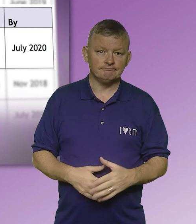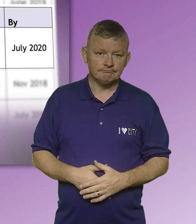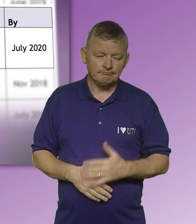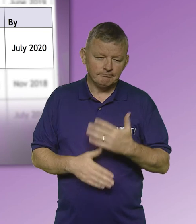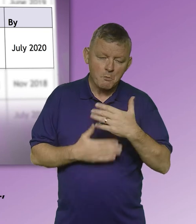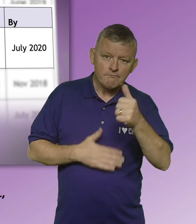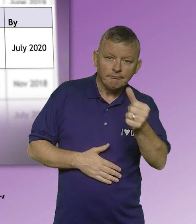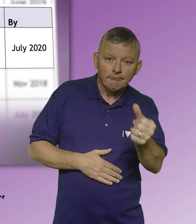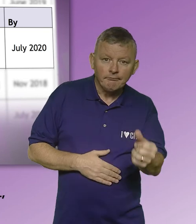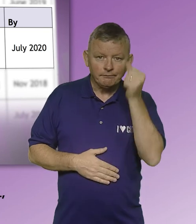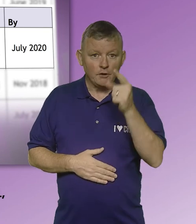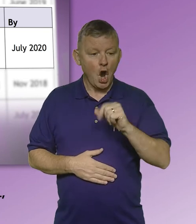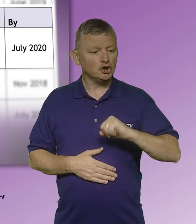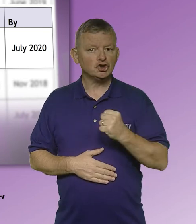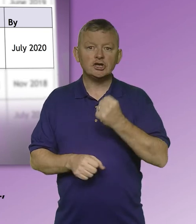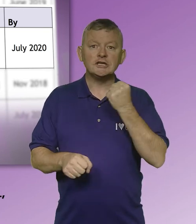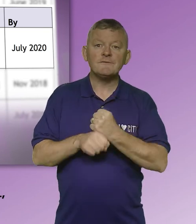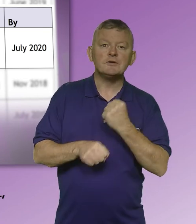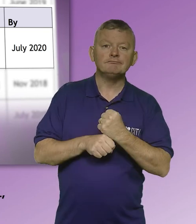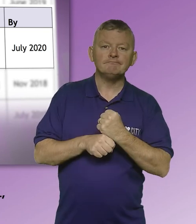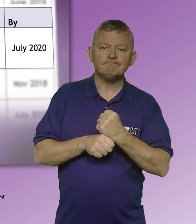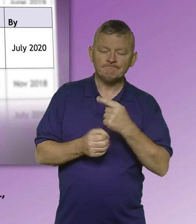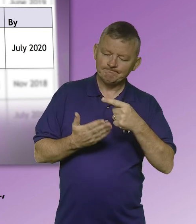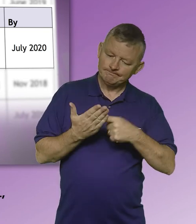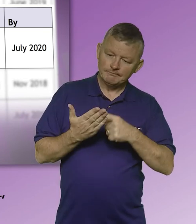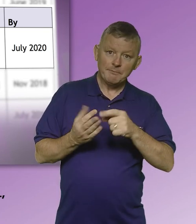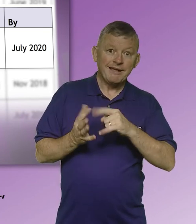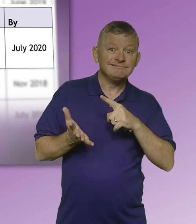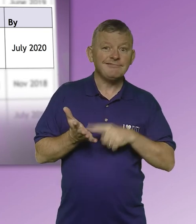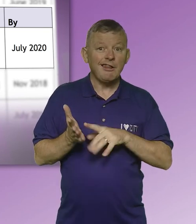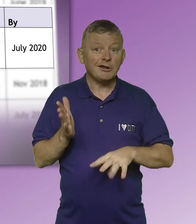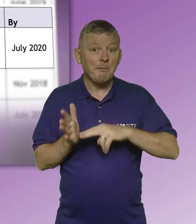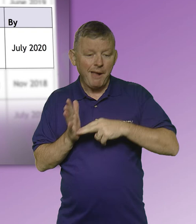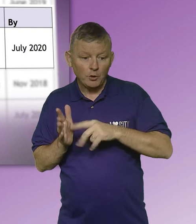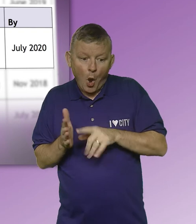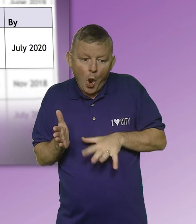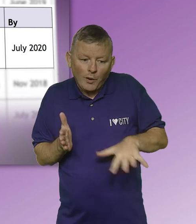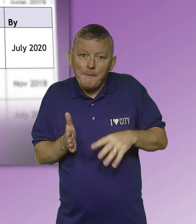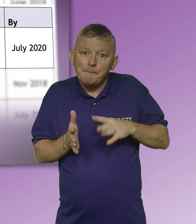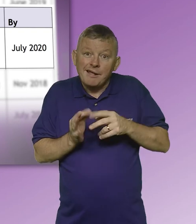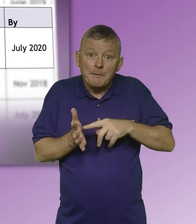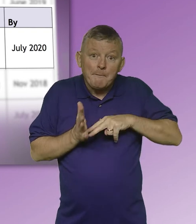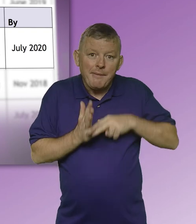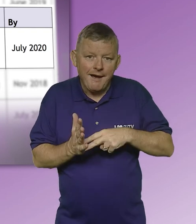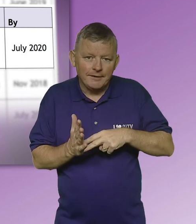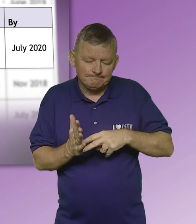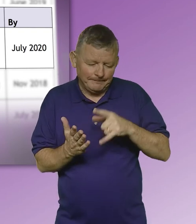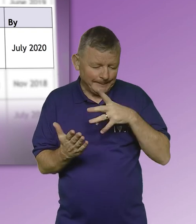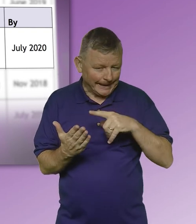Raise awareness of Scottish Government policy regarding BSL, national and local BSL plans and their requirements